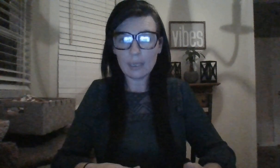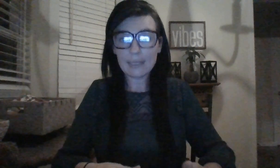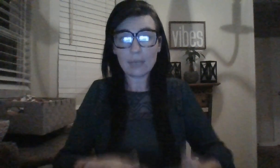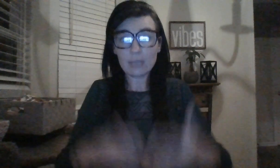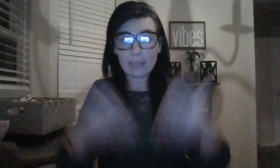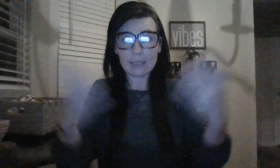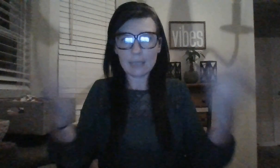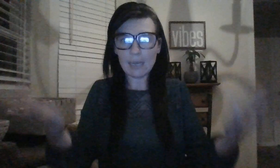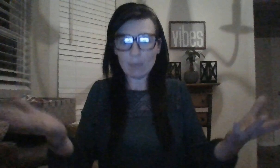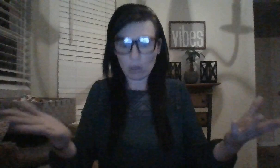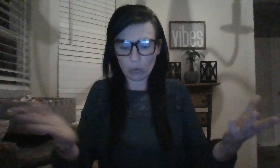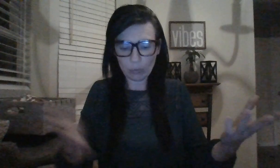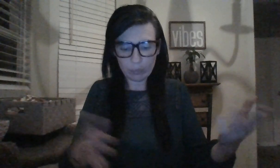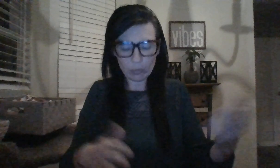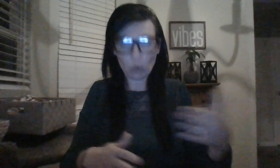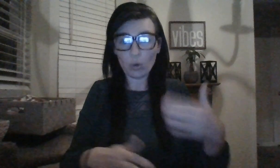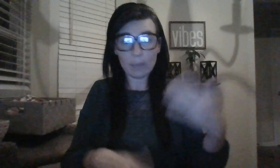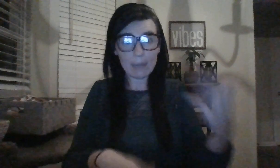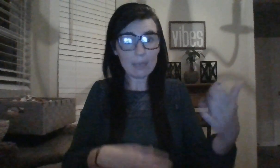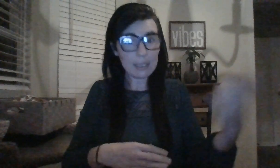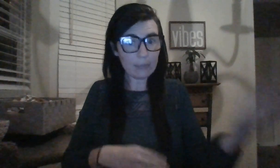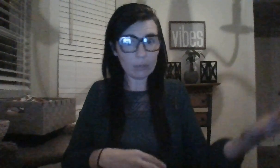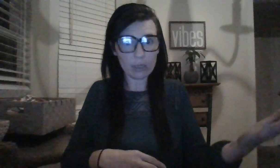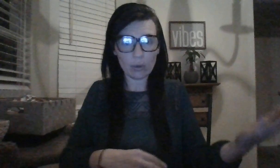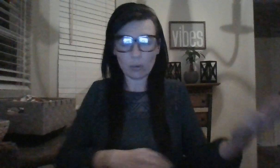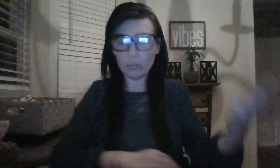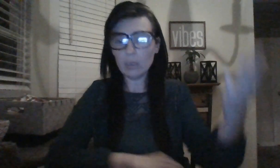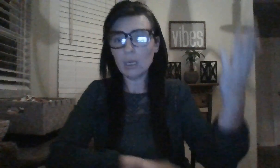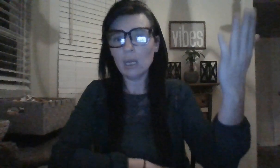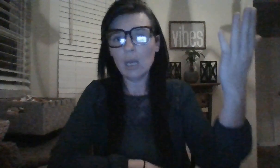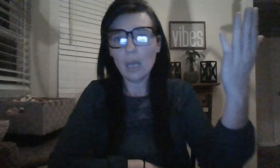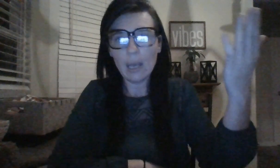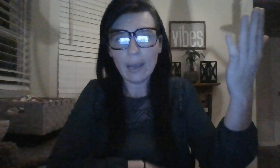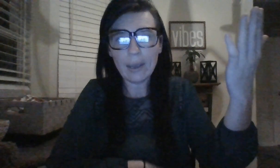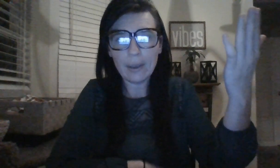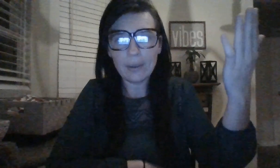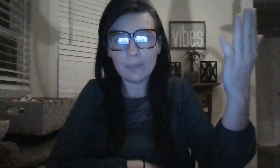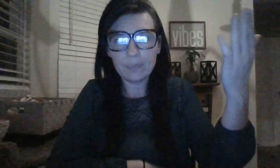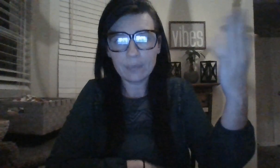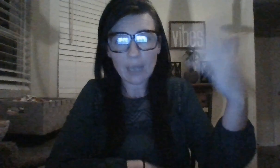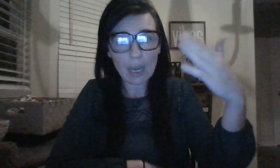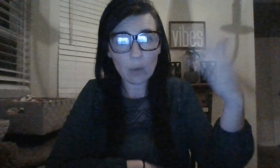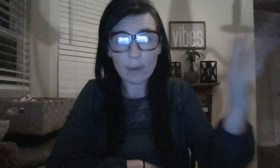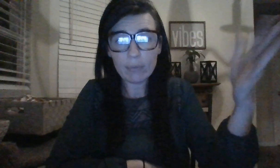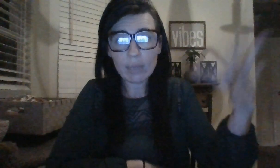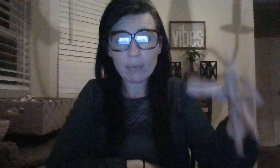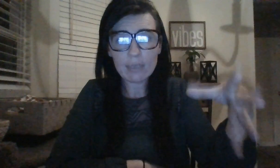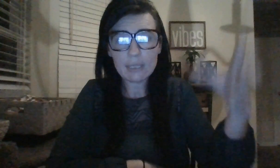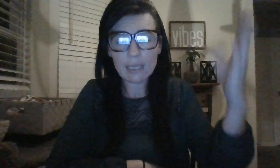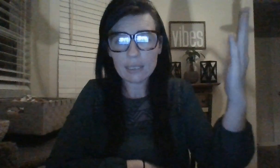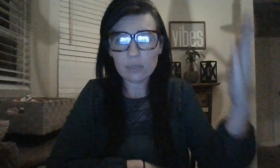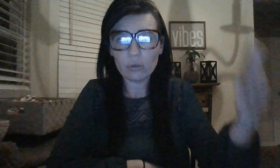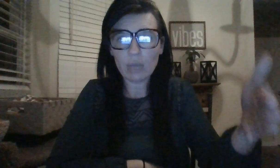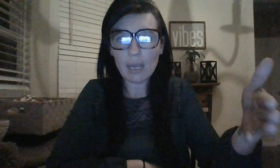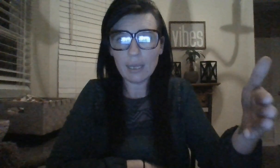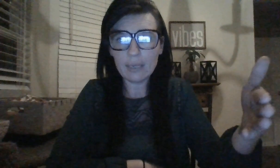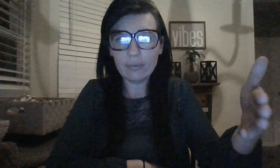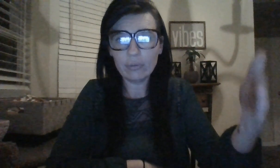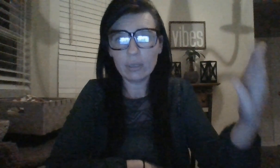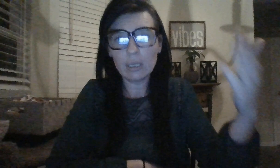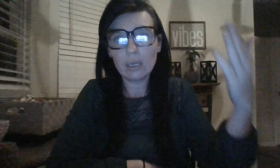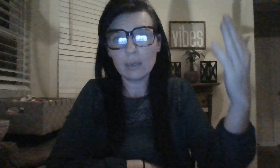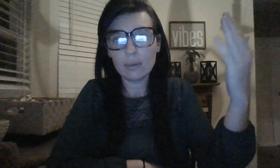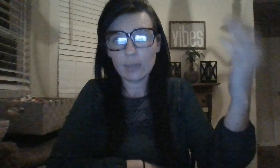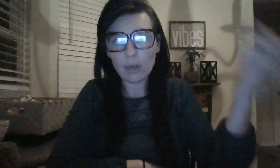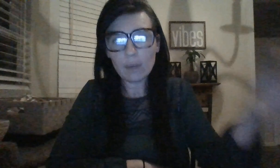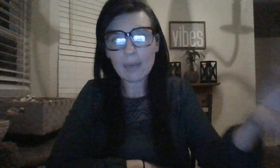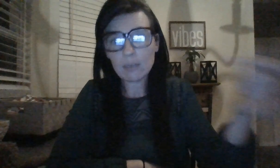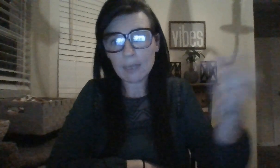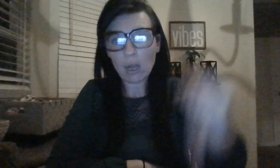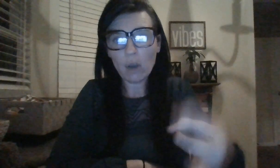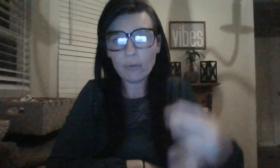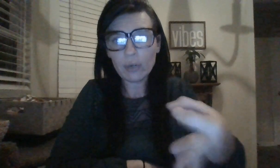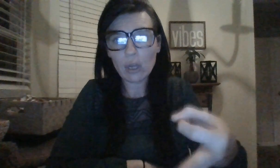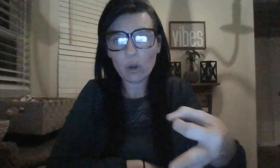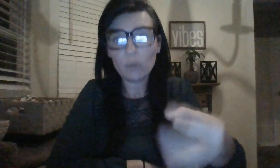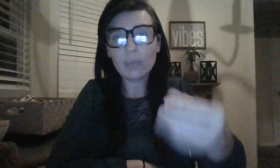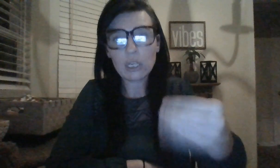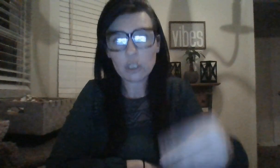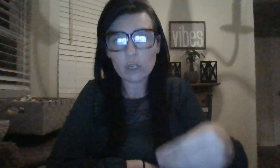It sounds like the same home or maybe a different home. However, that resonates in your life. They're about to be offered a home. They